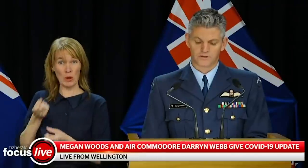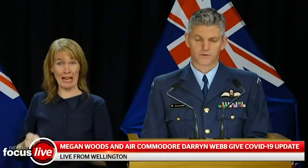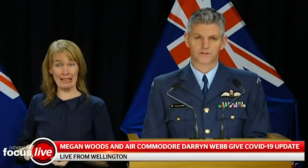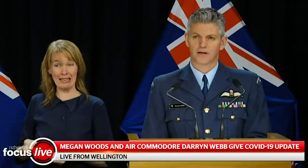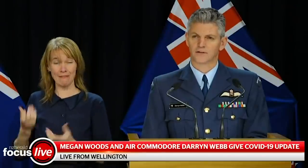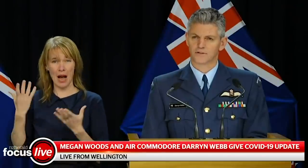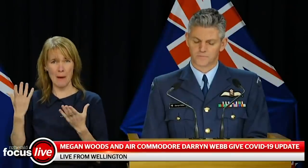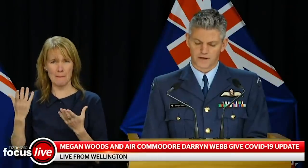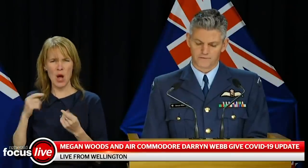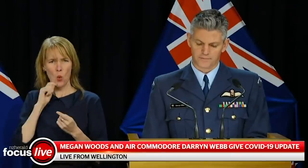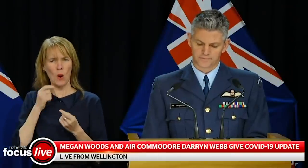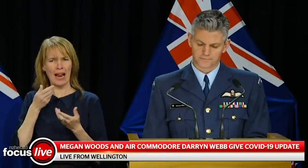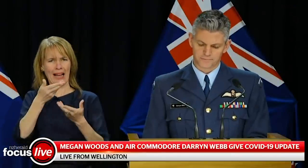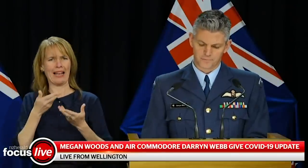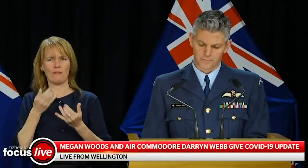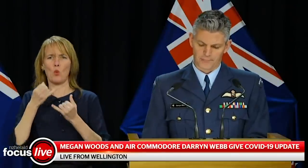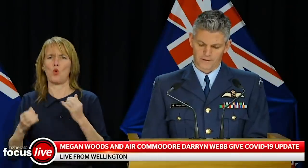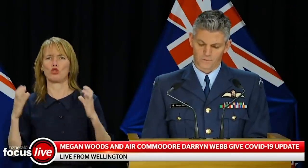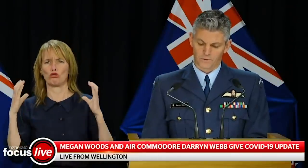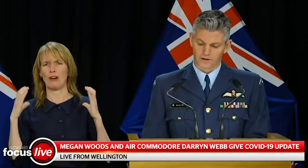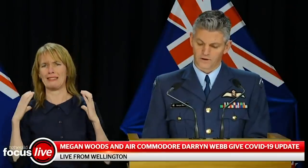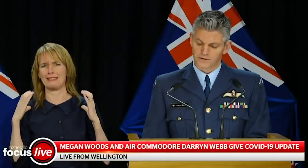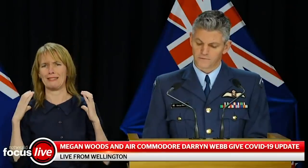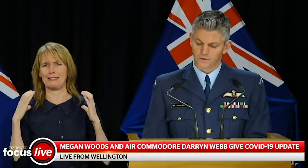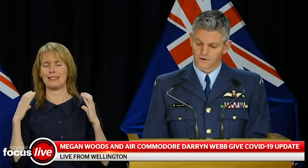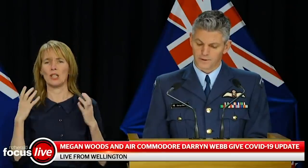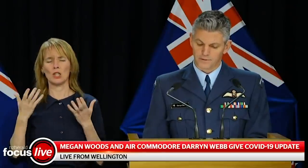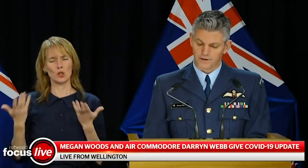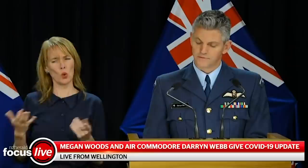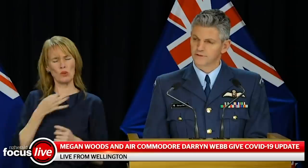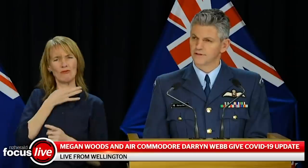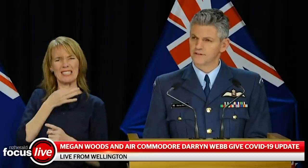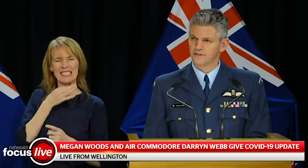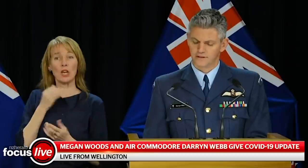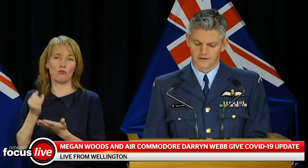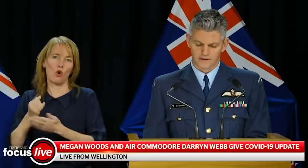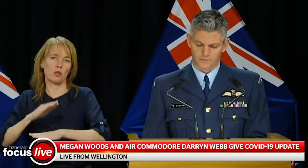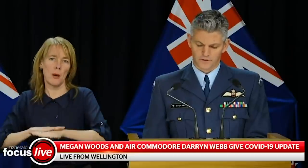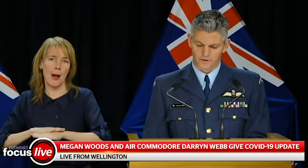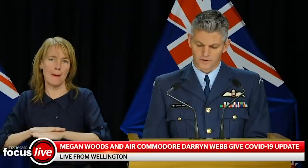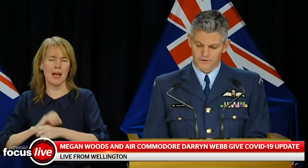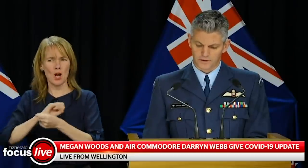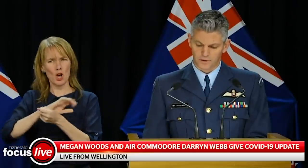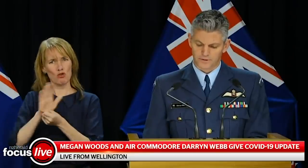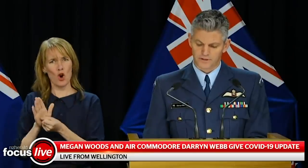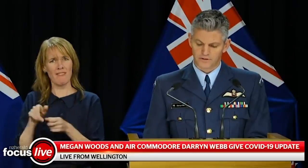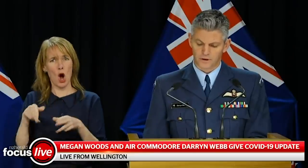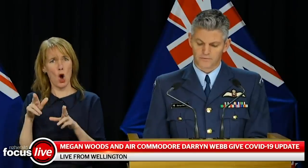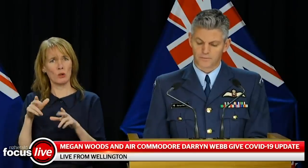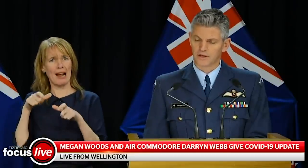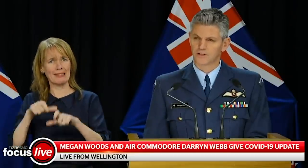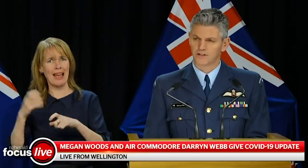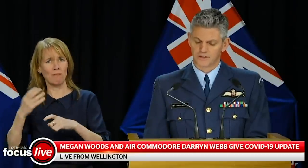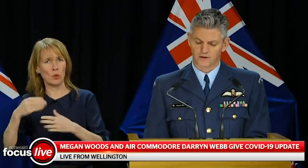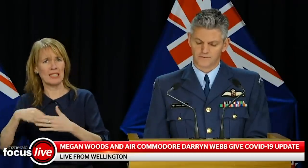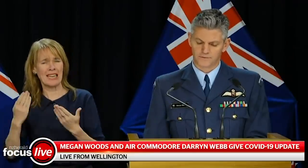increase in that stress and aggressive behaviour. We recognise that for a lot of people in these facilities, their return to New Zealand represents a